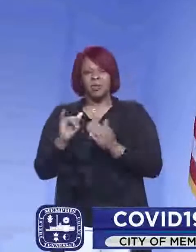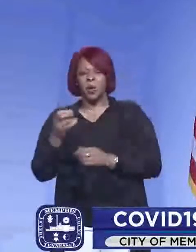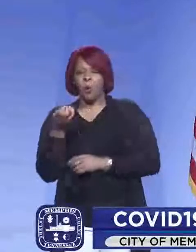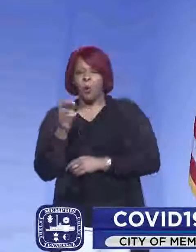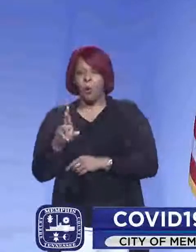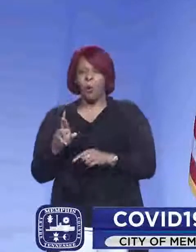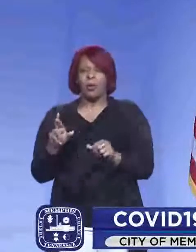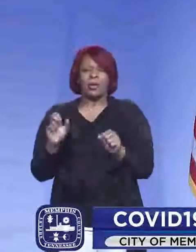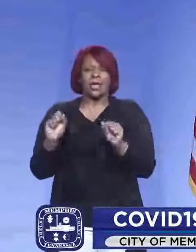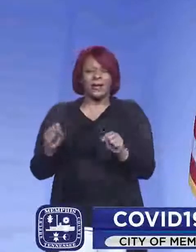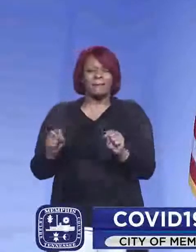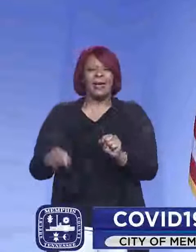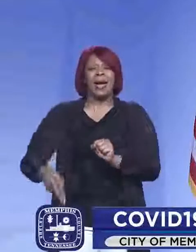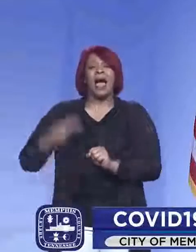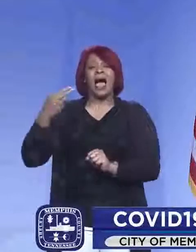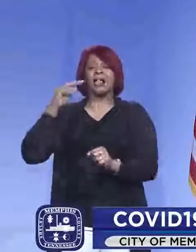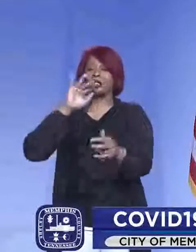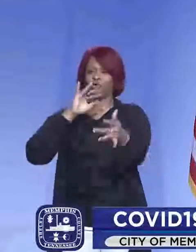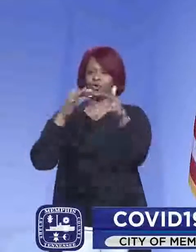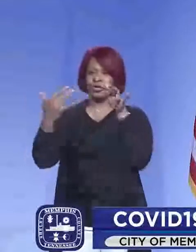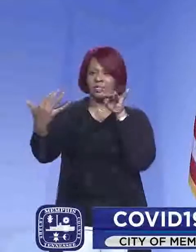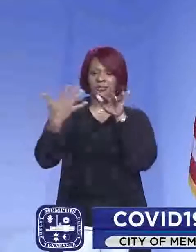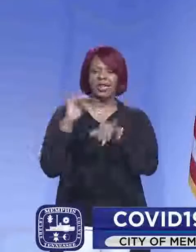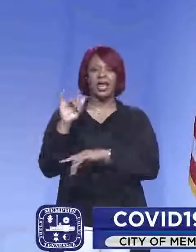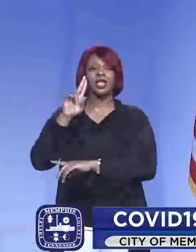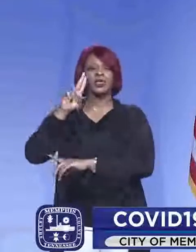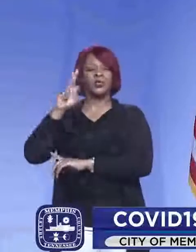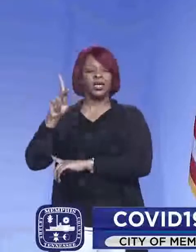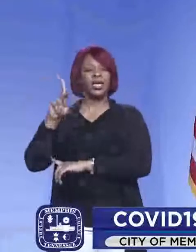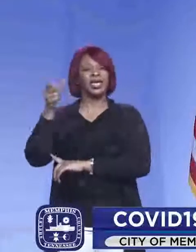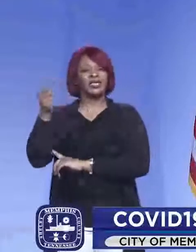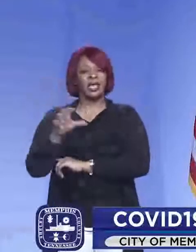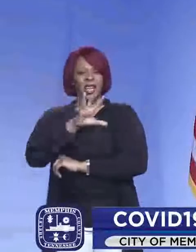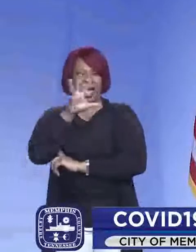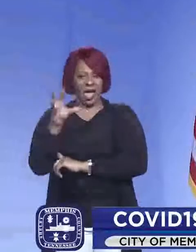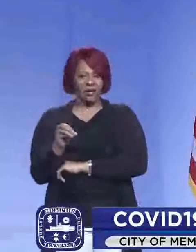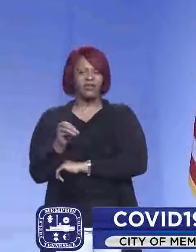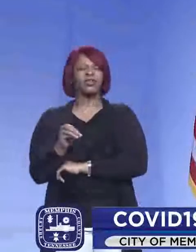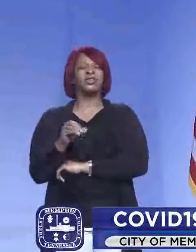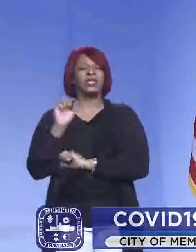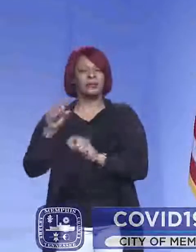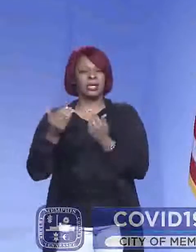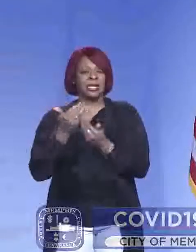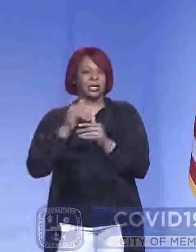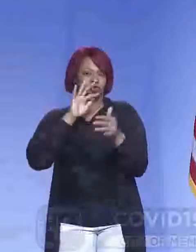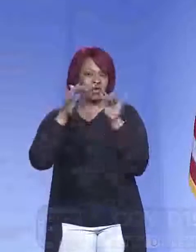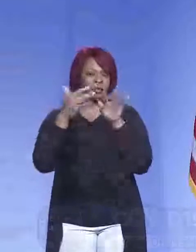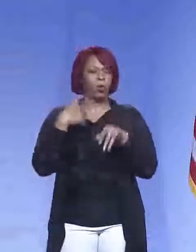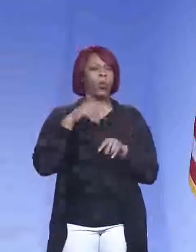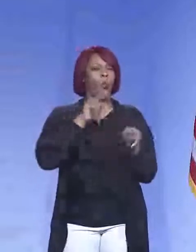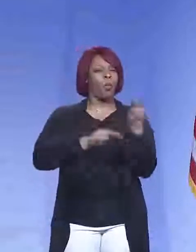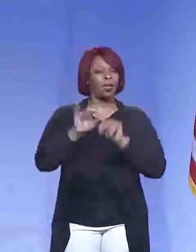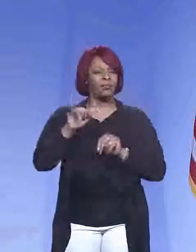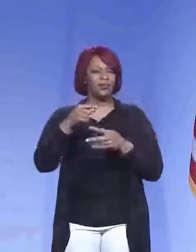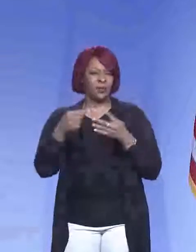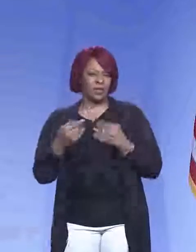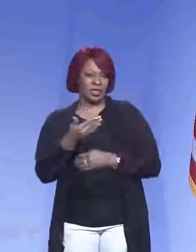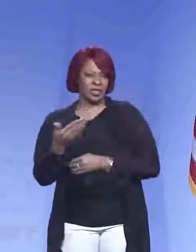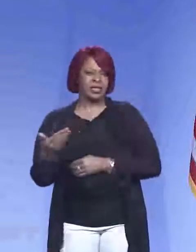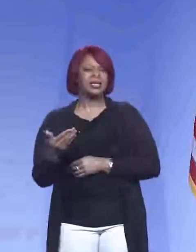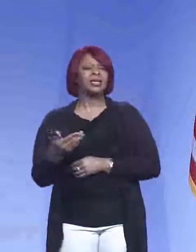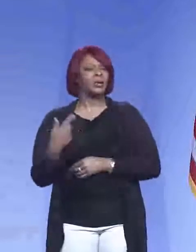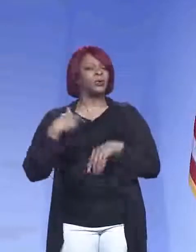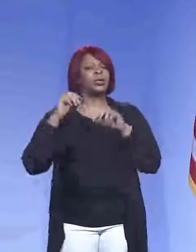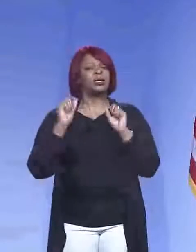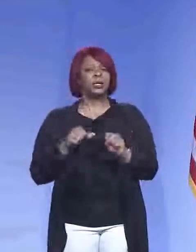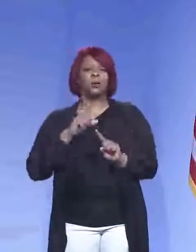to be highly transmissible like the UK and South African variants. They're really easy to transmit. So we're watching for these things so